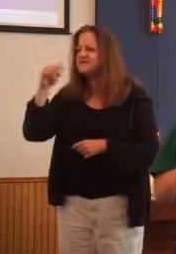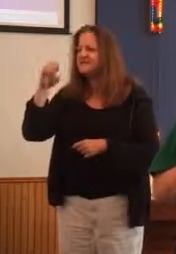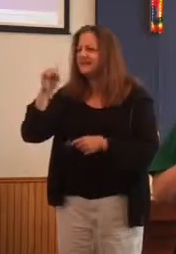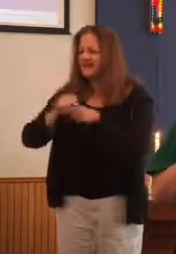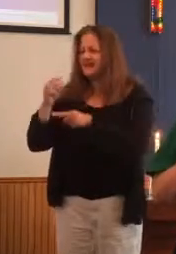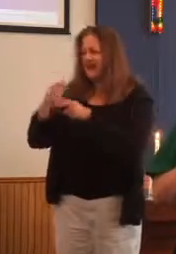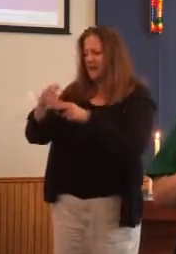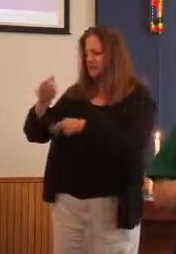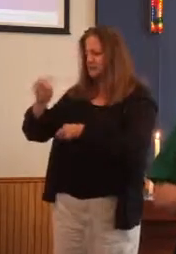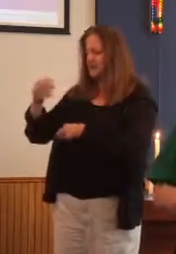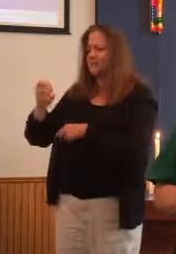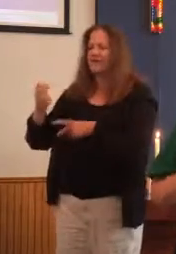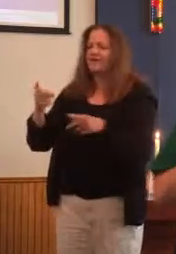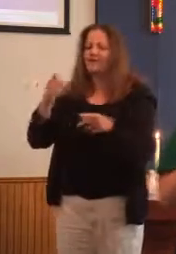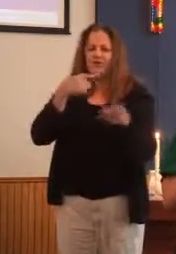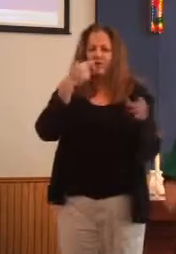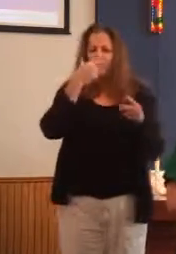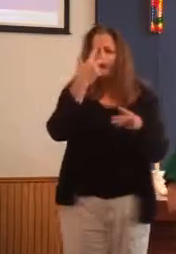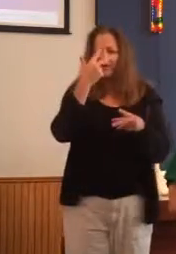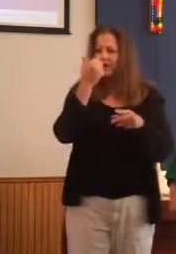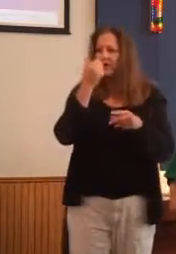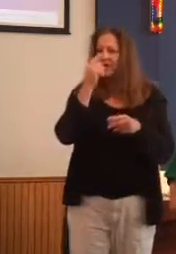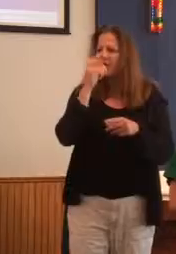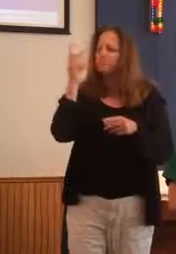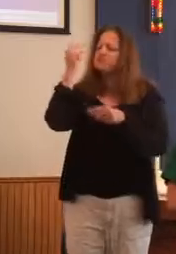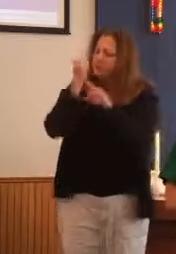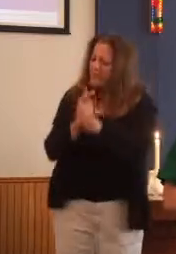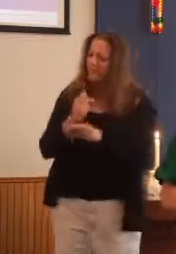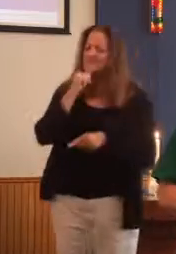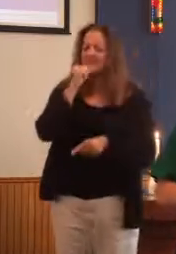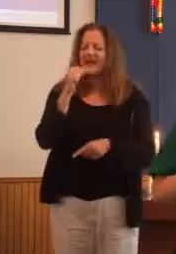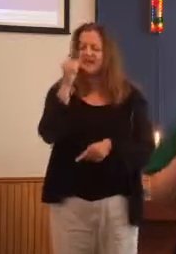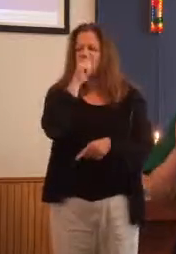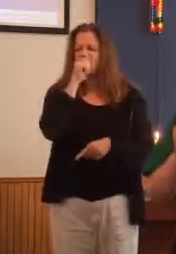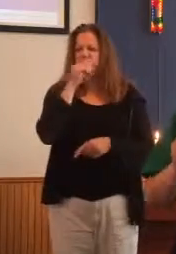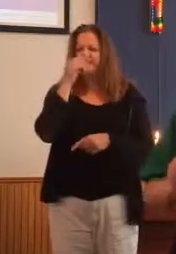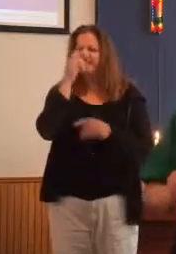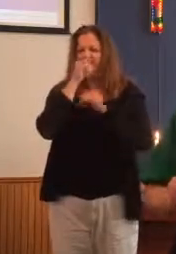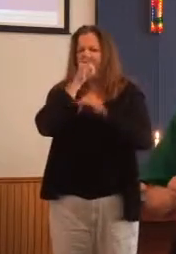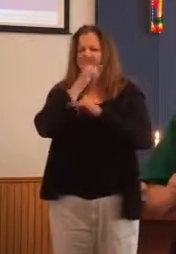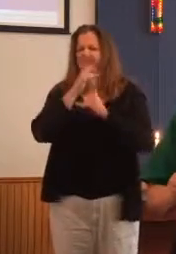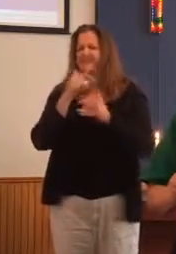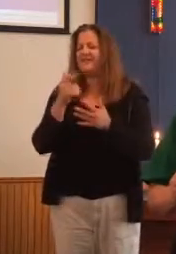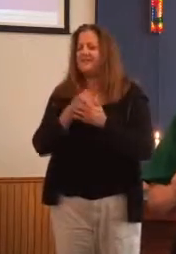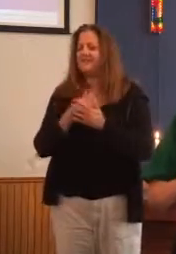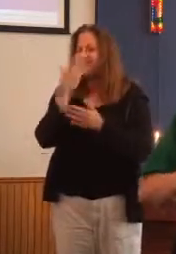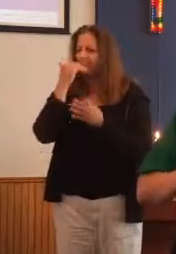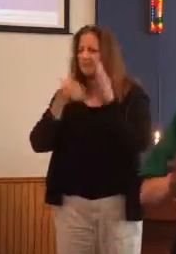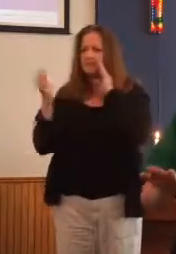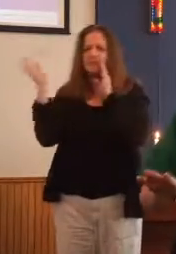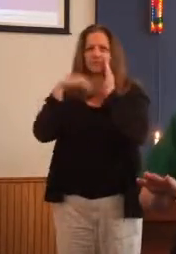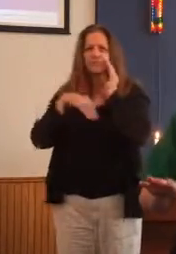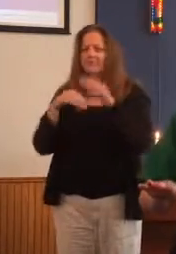He's one of the three brothers, not the three stooges. And if I say that, just ignore it, okay?